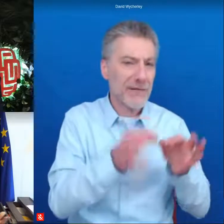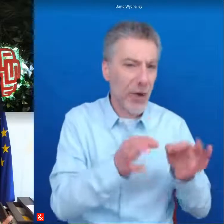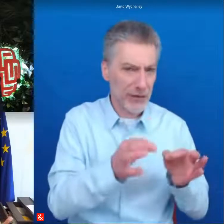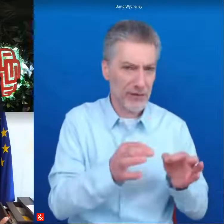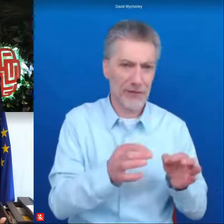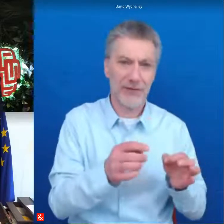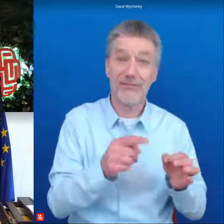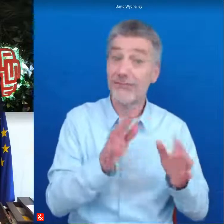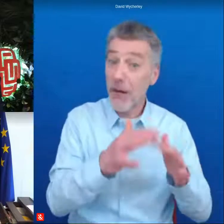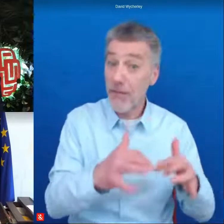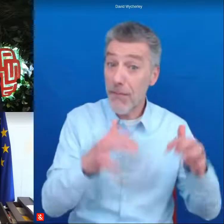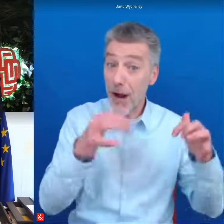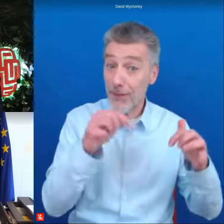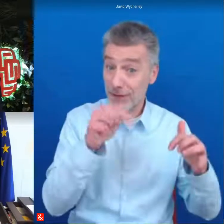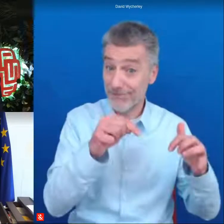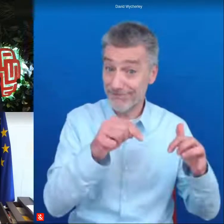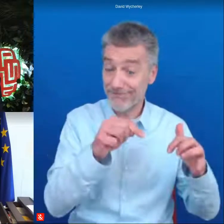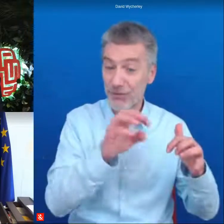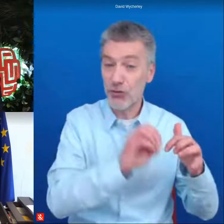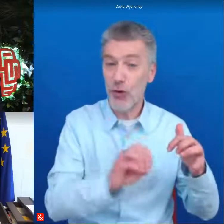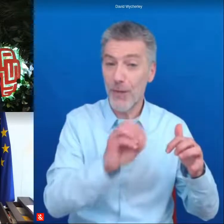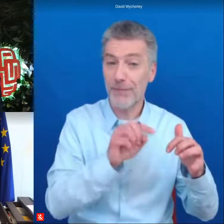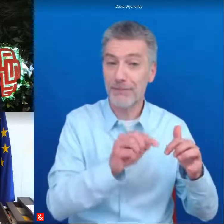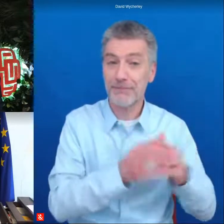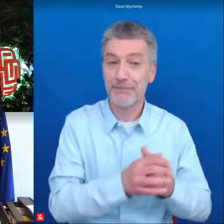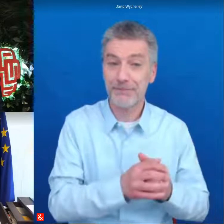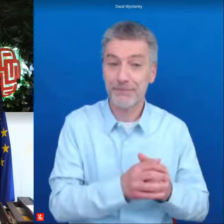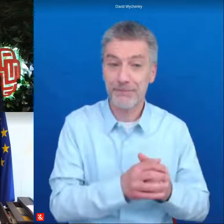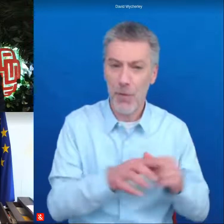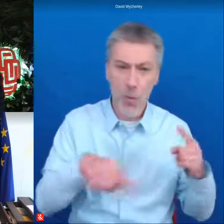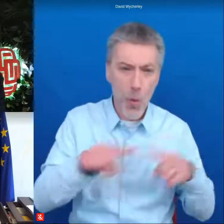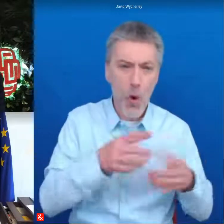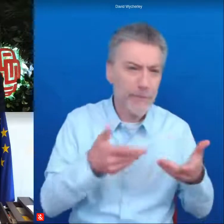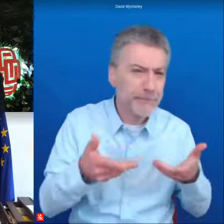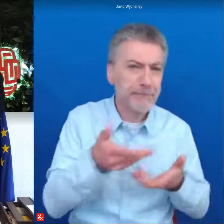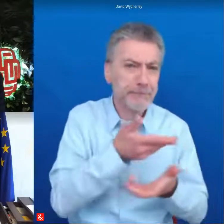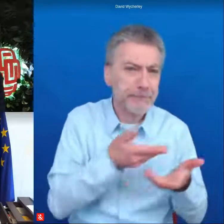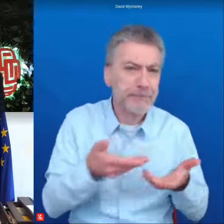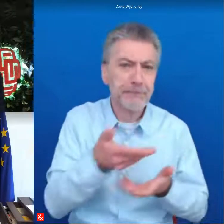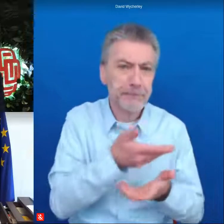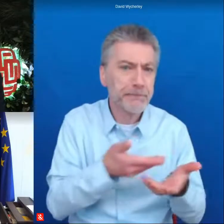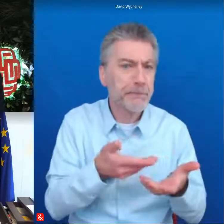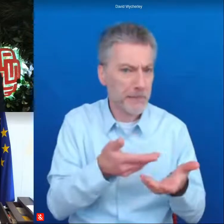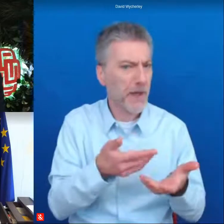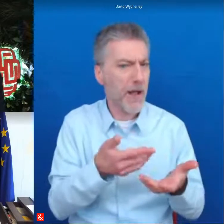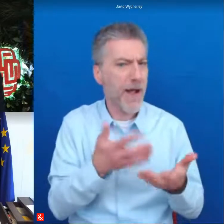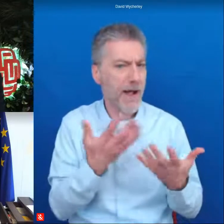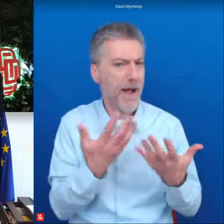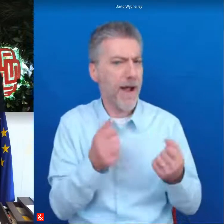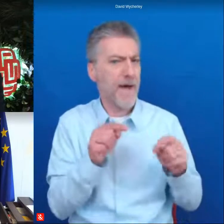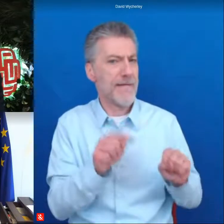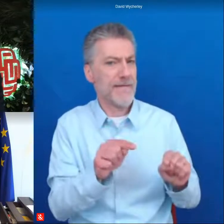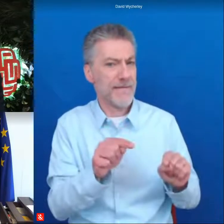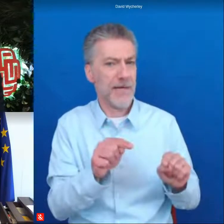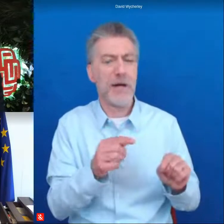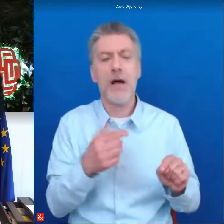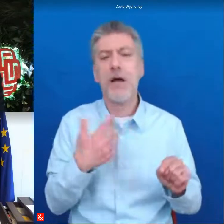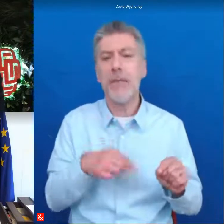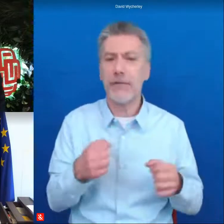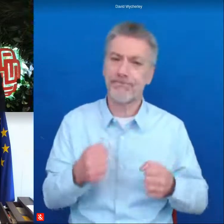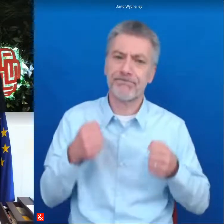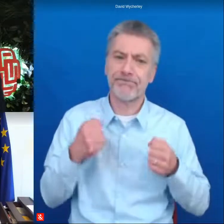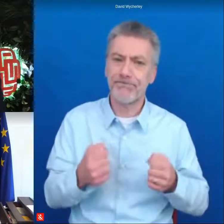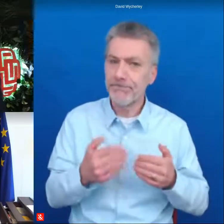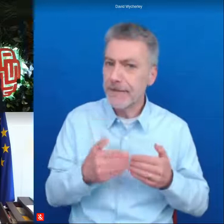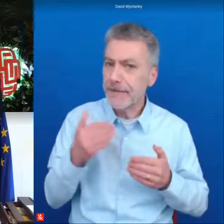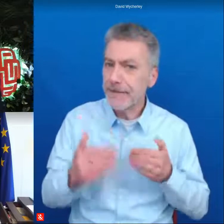european parliament so we have um we have also also taken very concrete steps to make